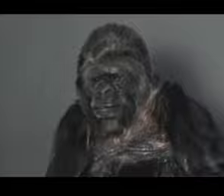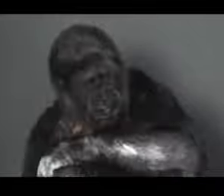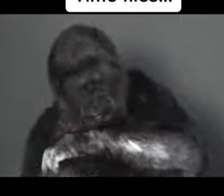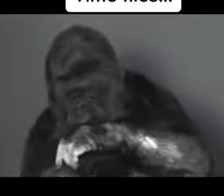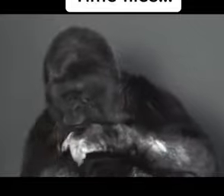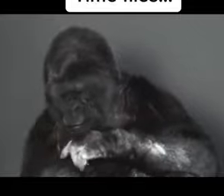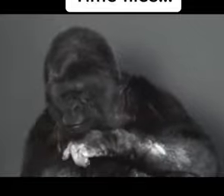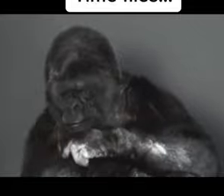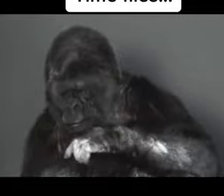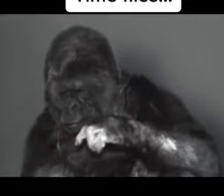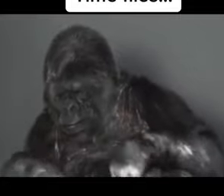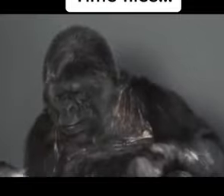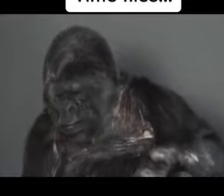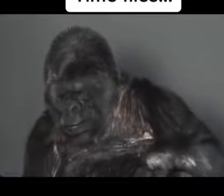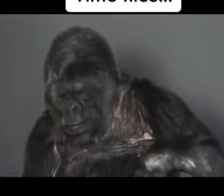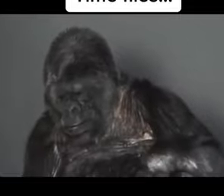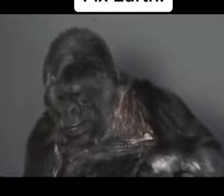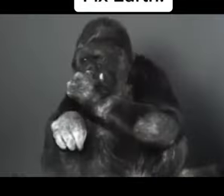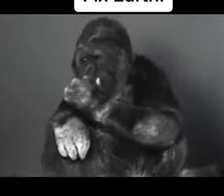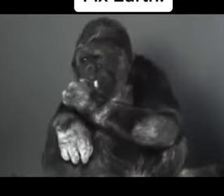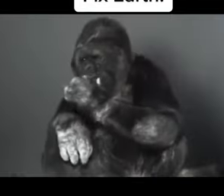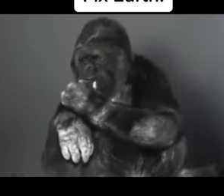Time flies. Fix Earth.